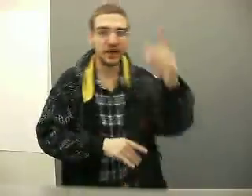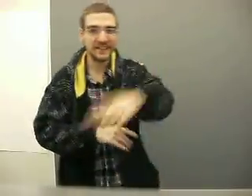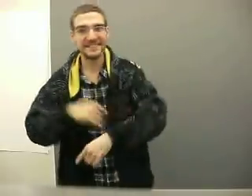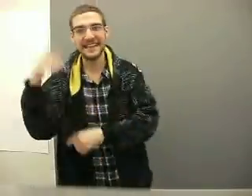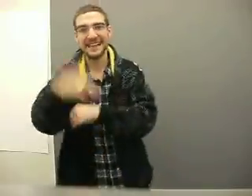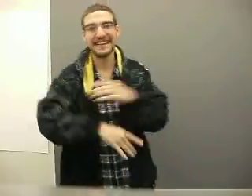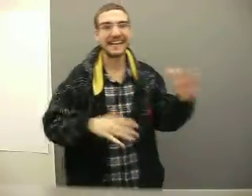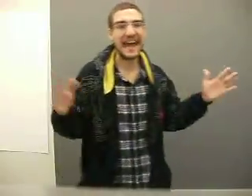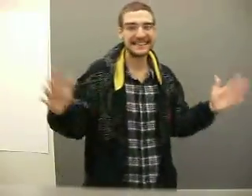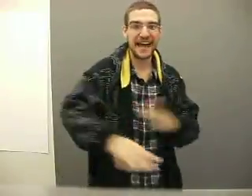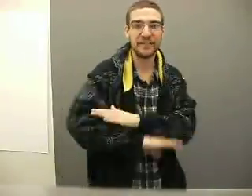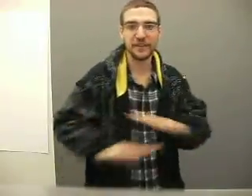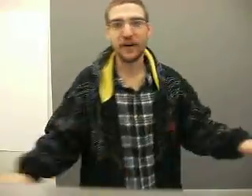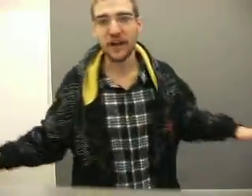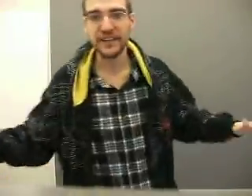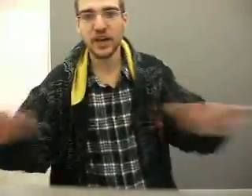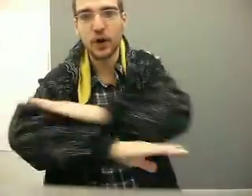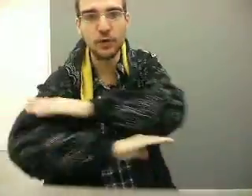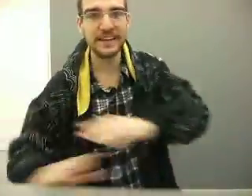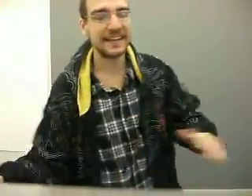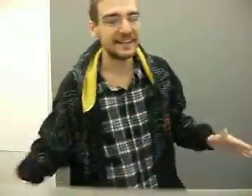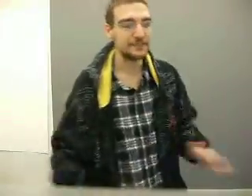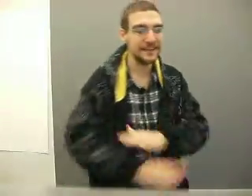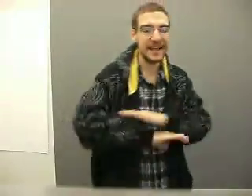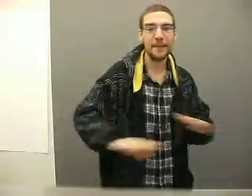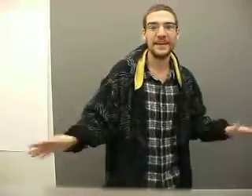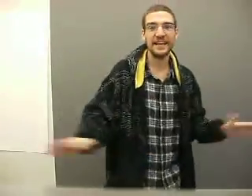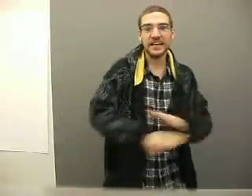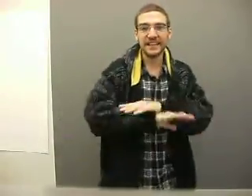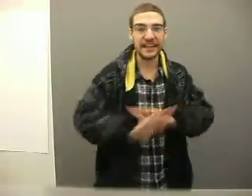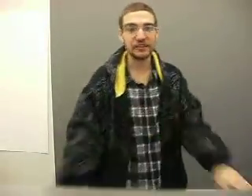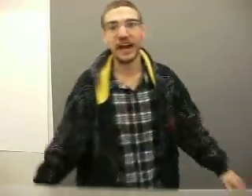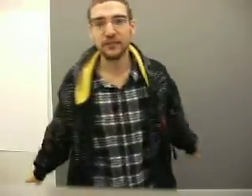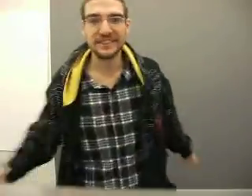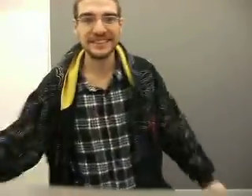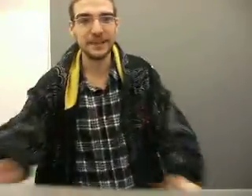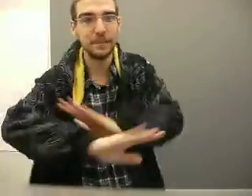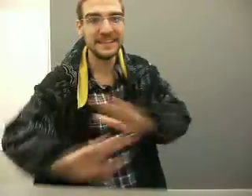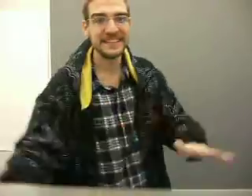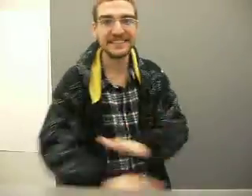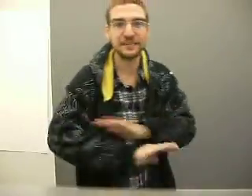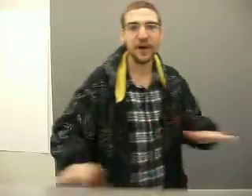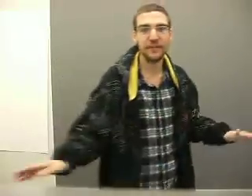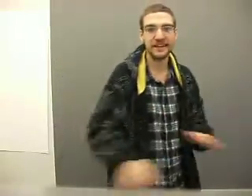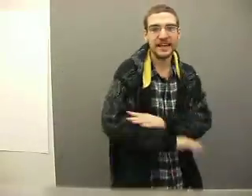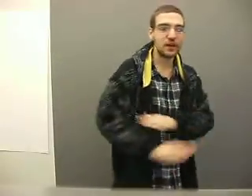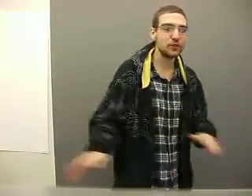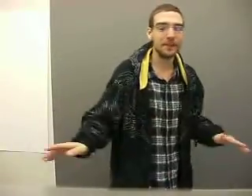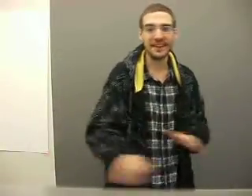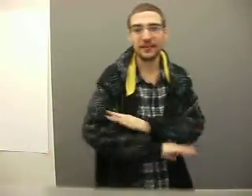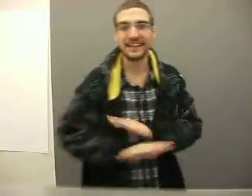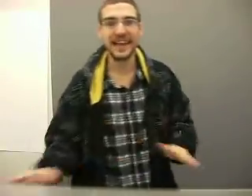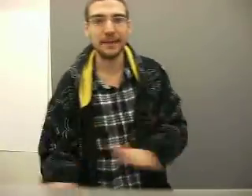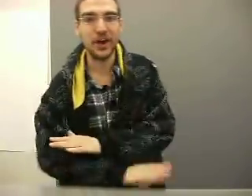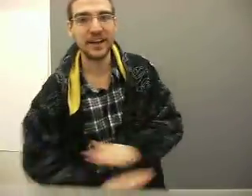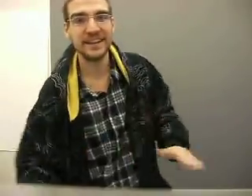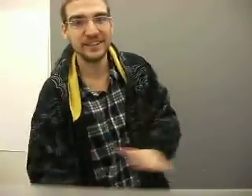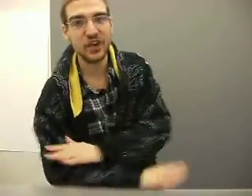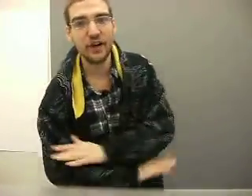understand y'all cats having to folly. Going against me. Now, man. They travel to see the beast like safari. Yo. You've been out the game longer than Atari.